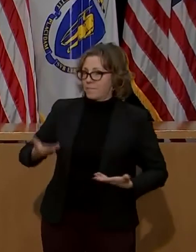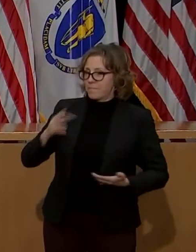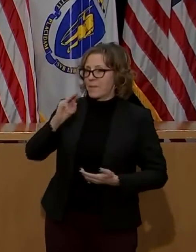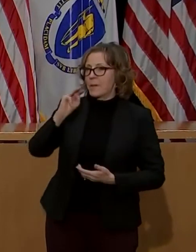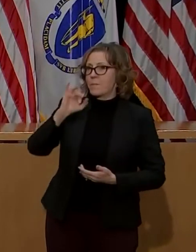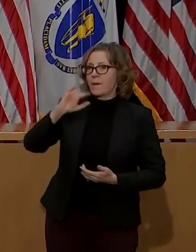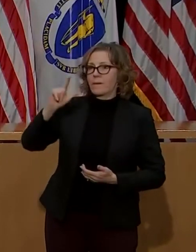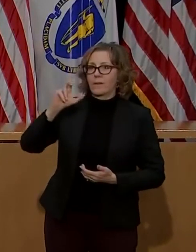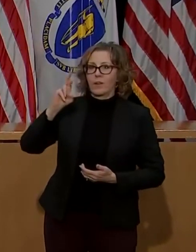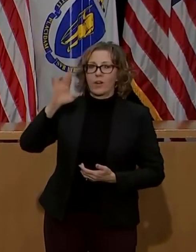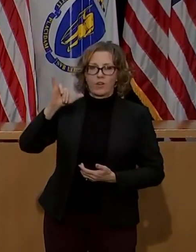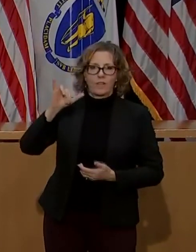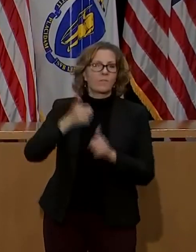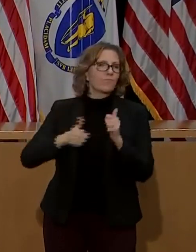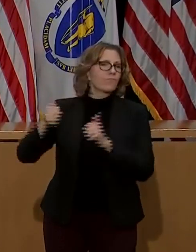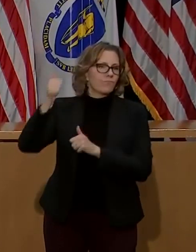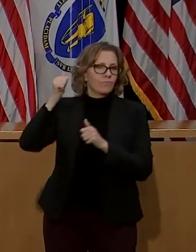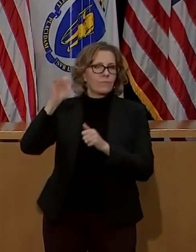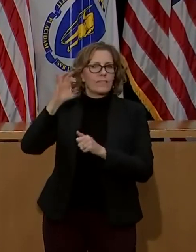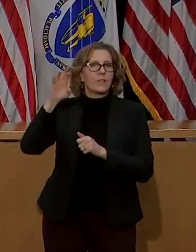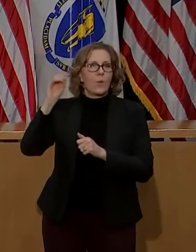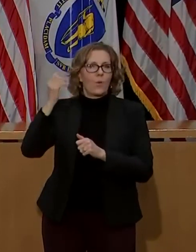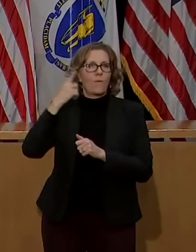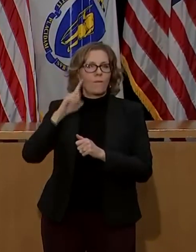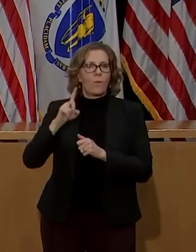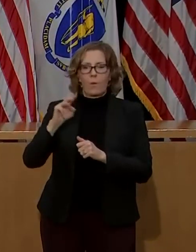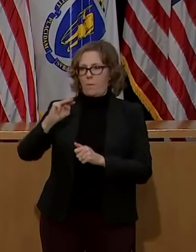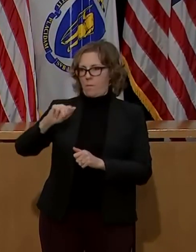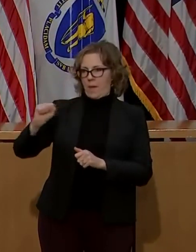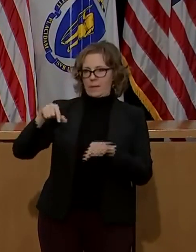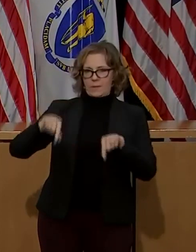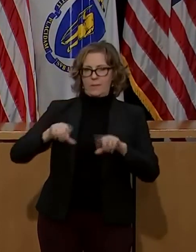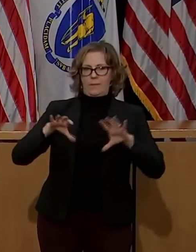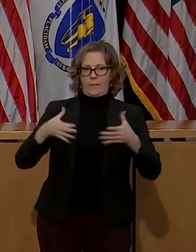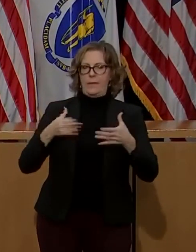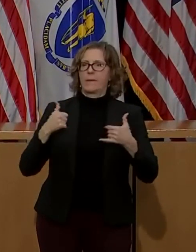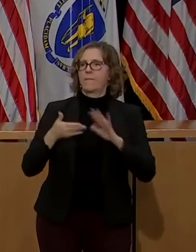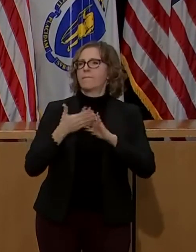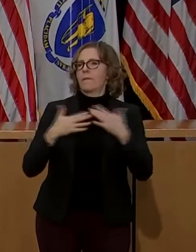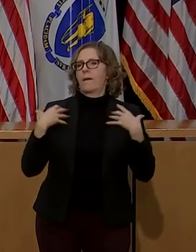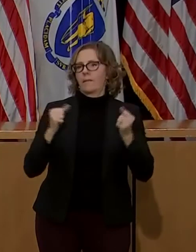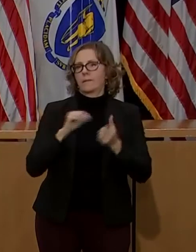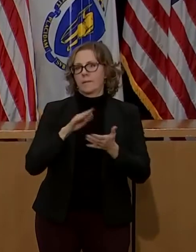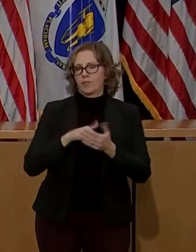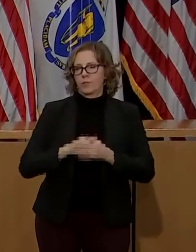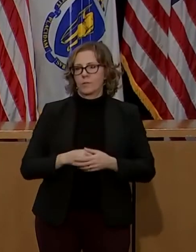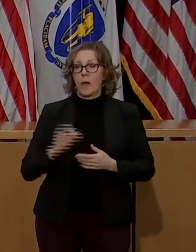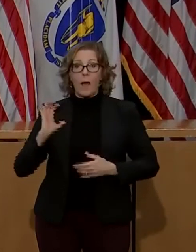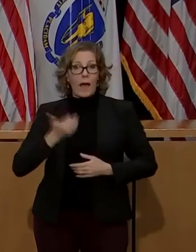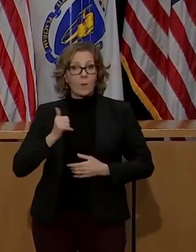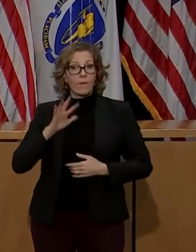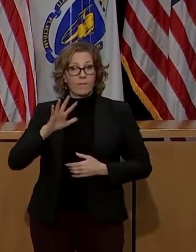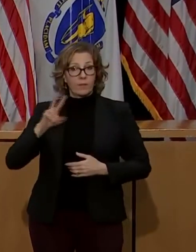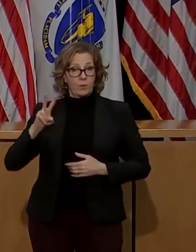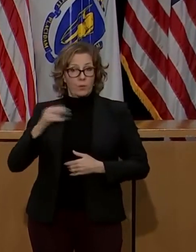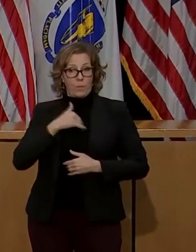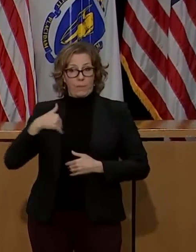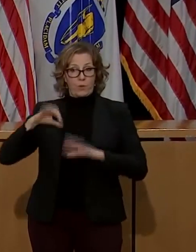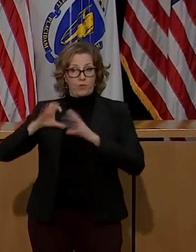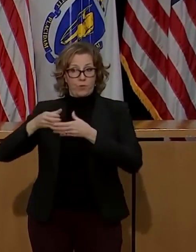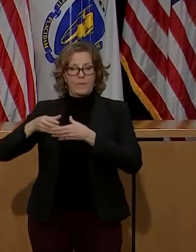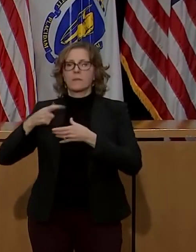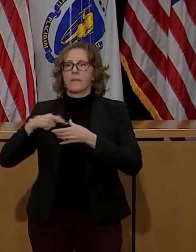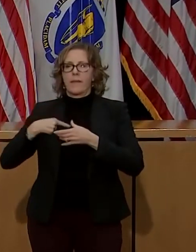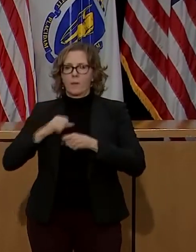president and CEO of the Massachusetts League of Community Health Centers. Our 52 members serve on the front lines in our state's most